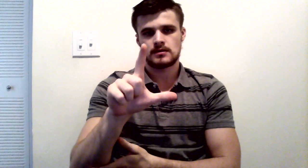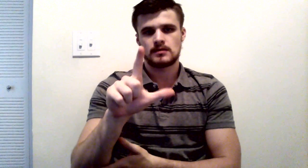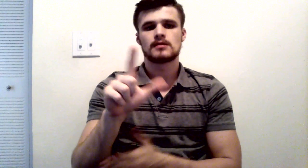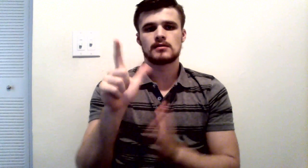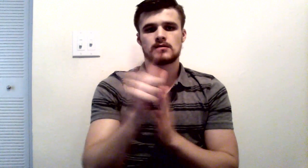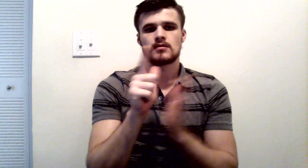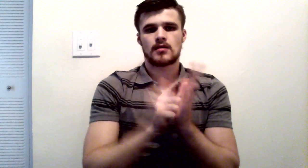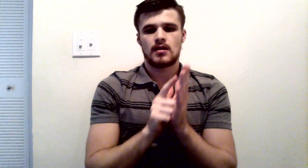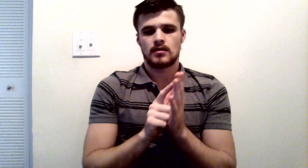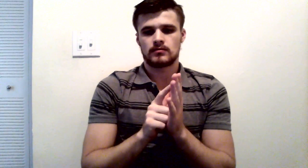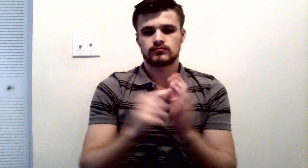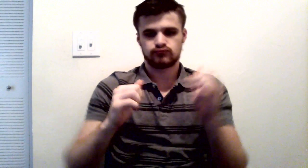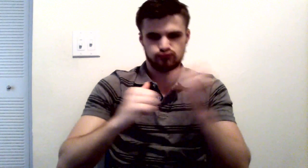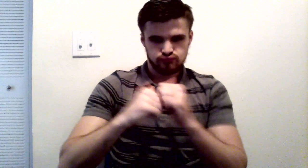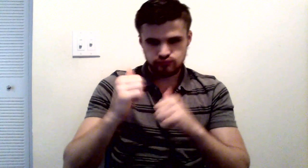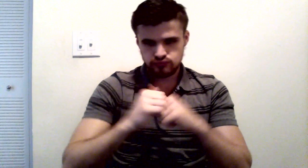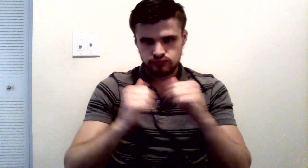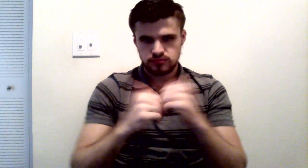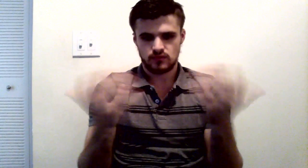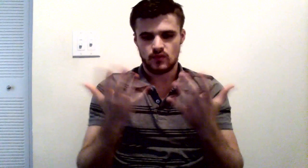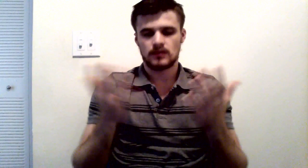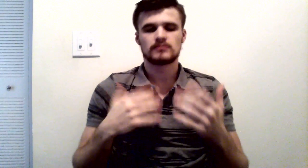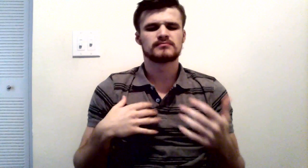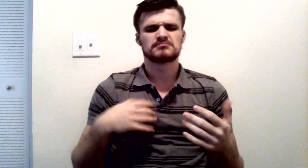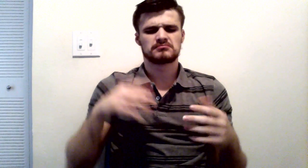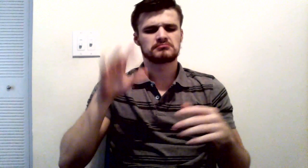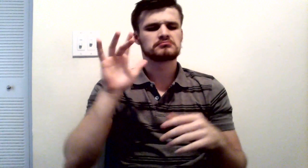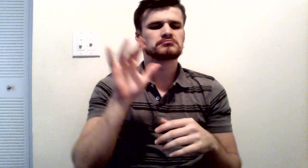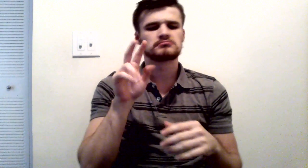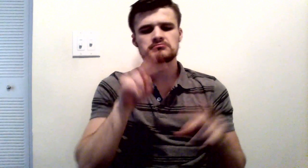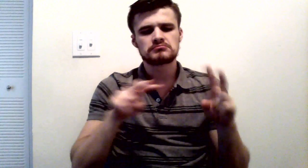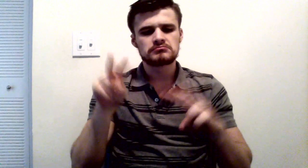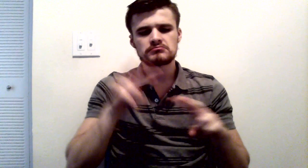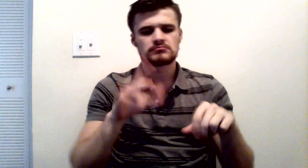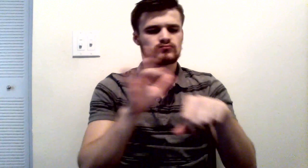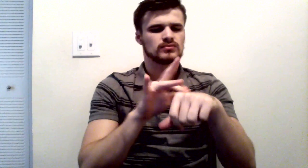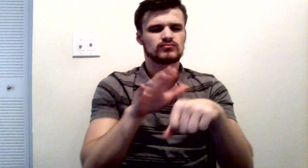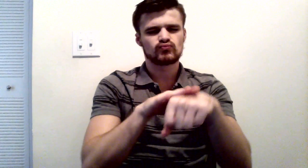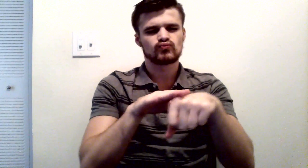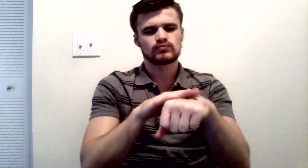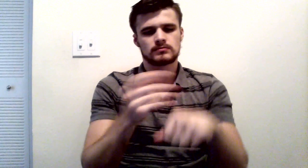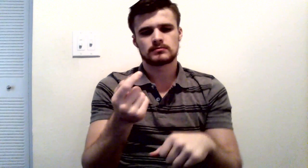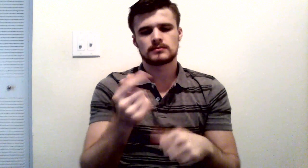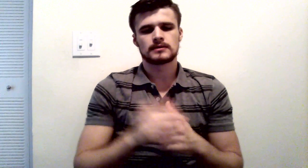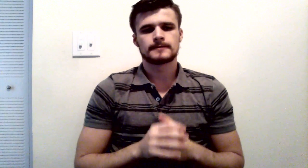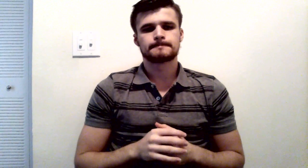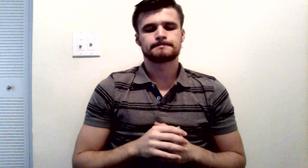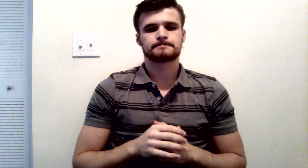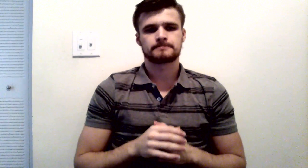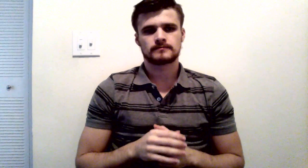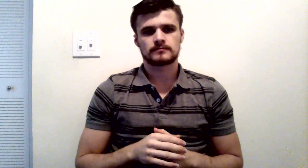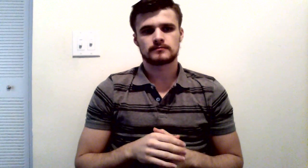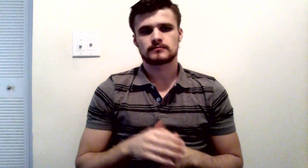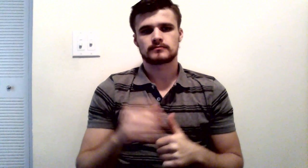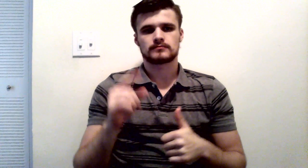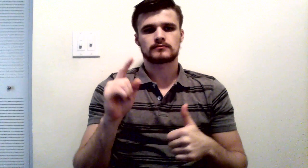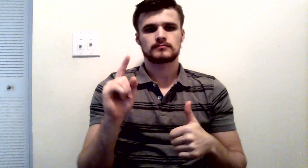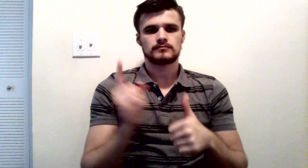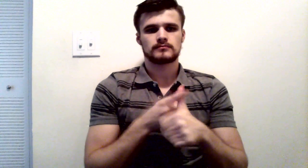We're going to gloss over what it usually takes an entire semester to teach. First, what is a